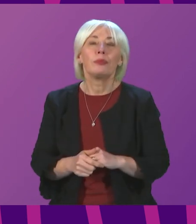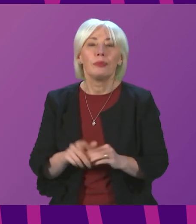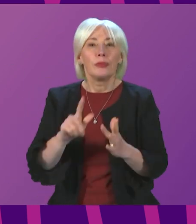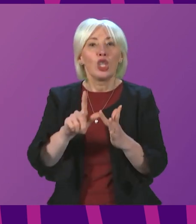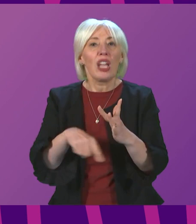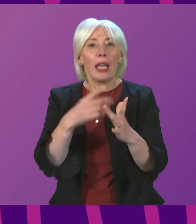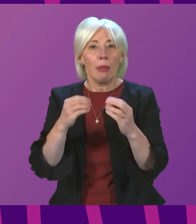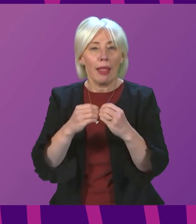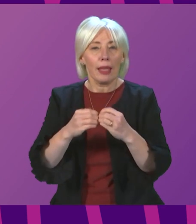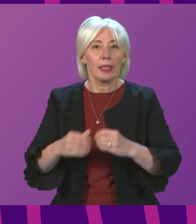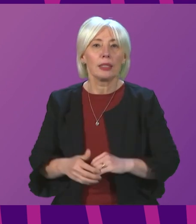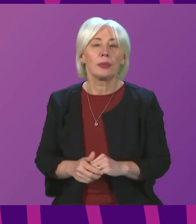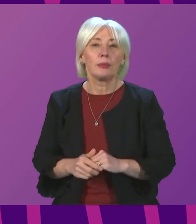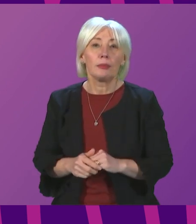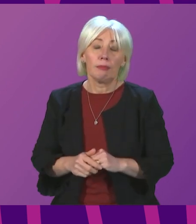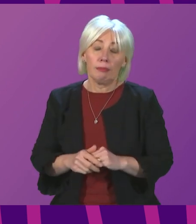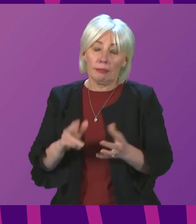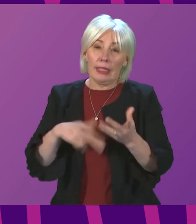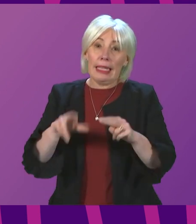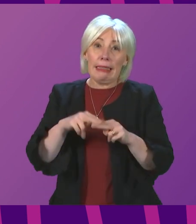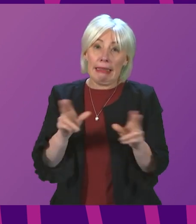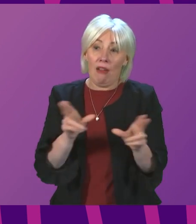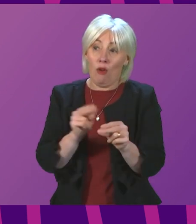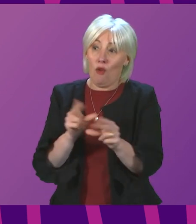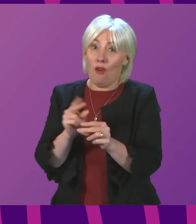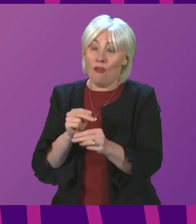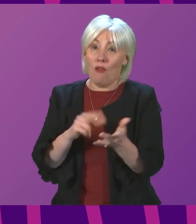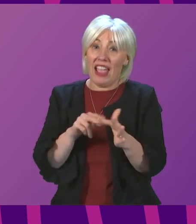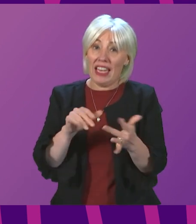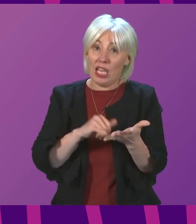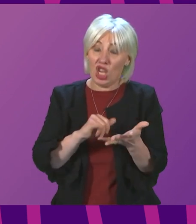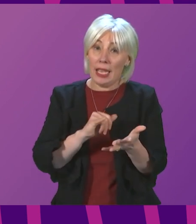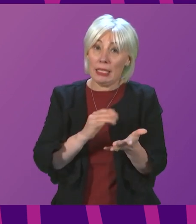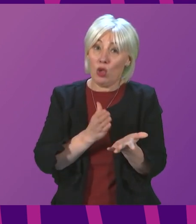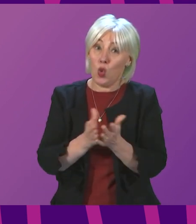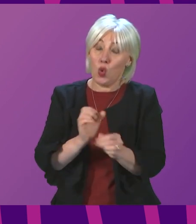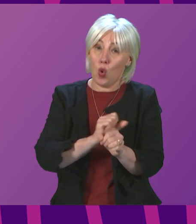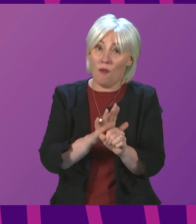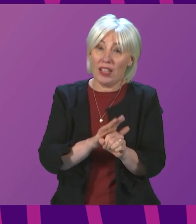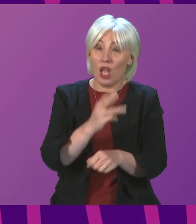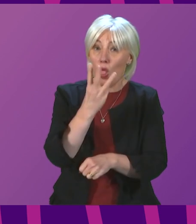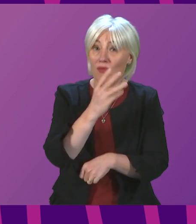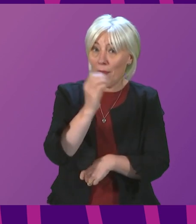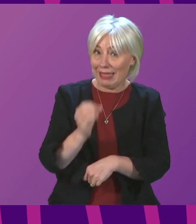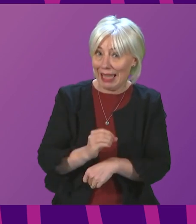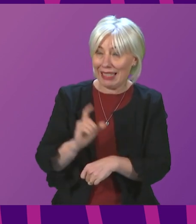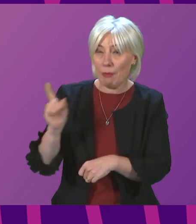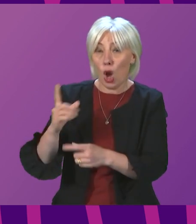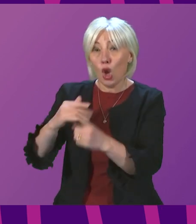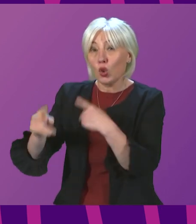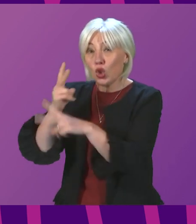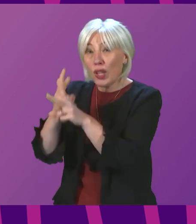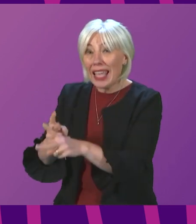Fitzpatrick. Staff absence in the NHS due to COVID is sitting at 3%, but in social care it's 9%